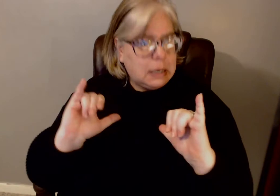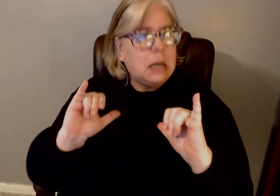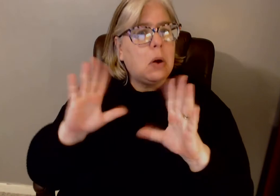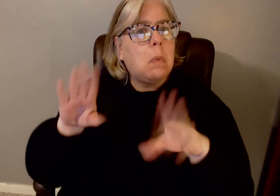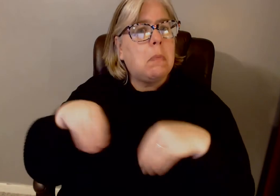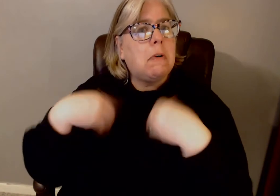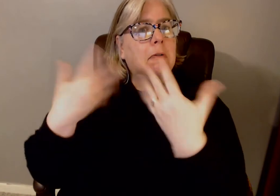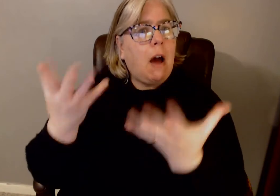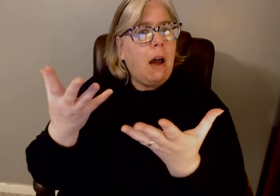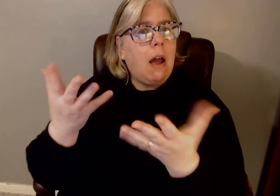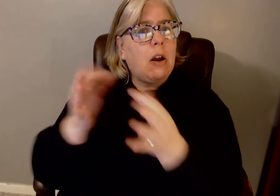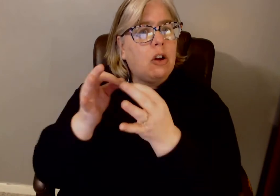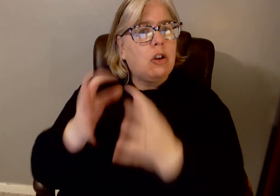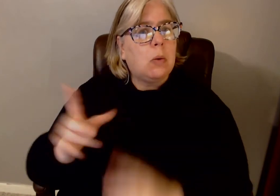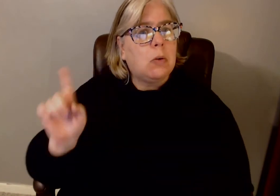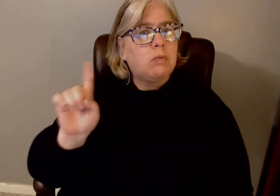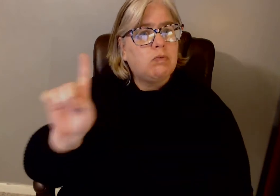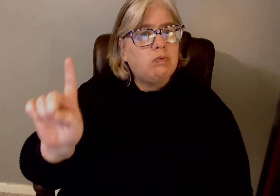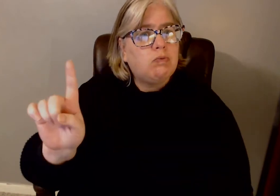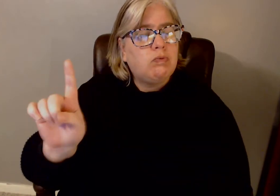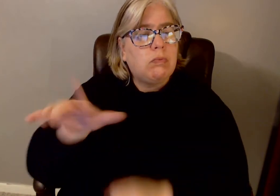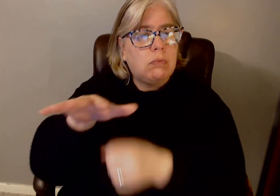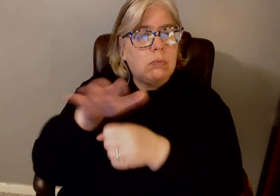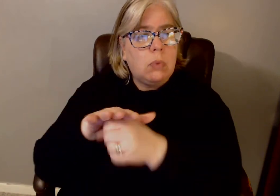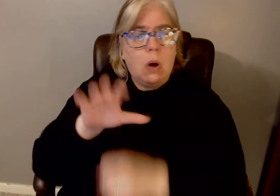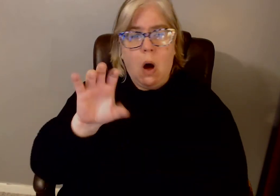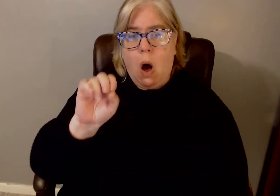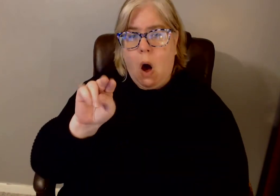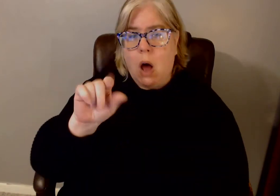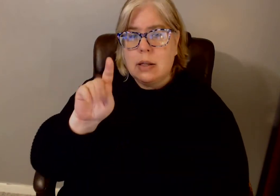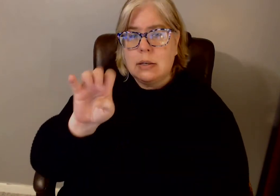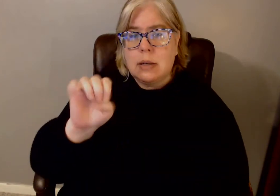I can't